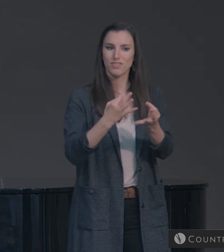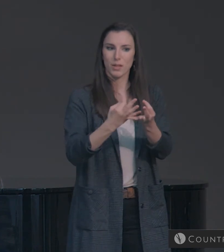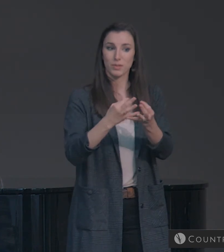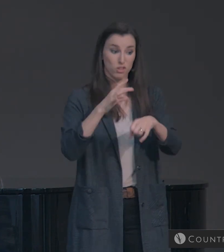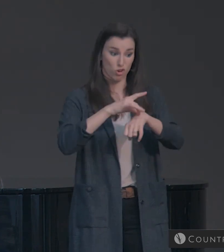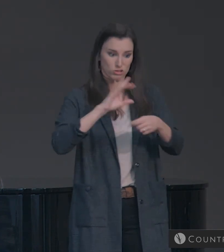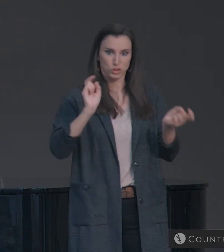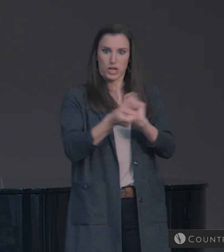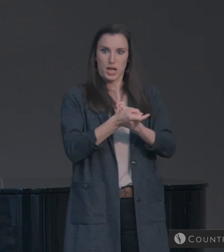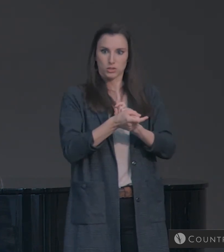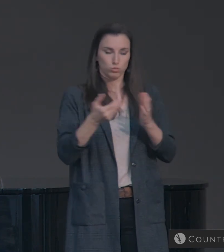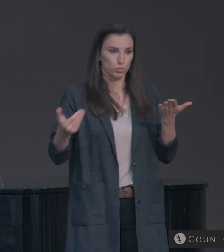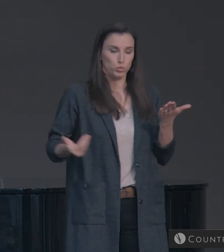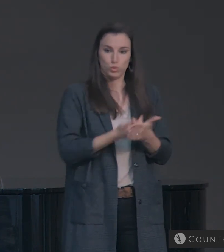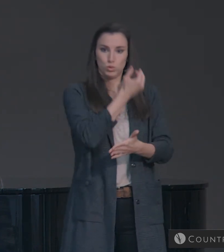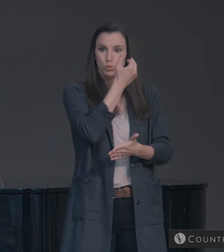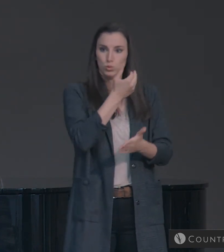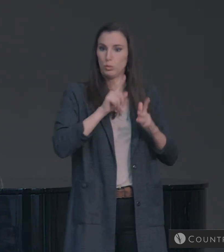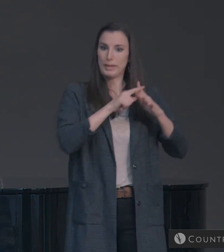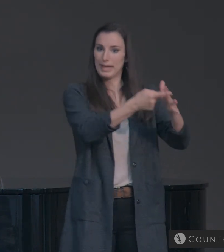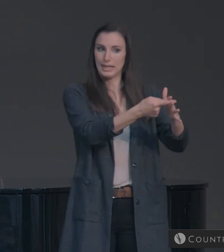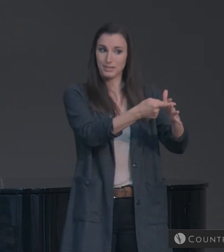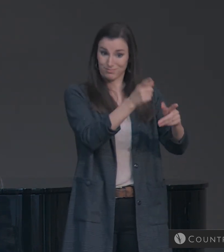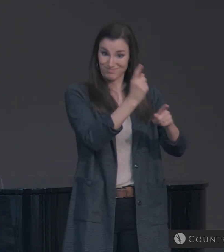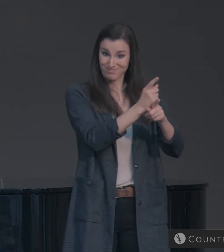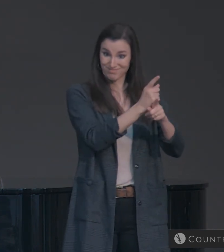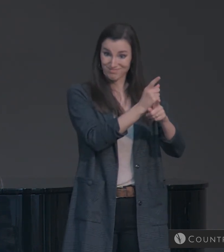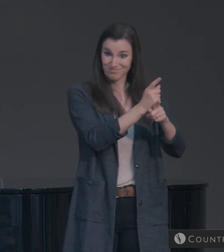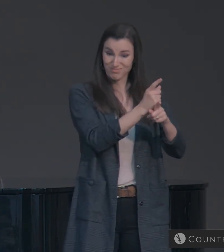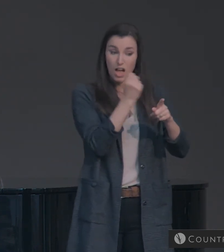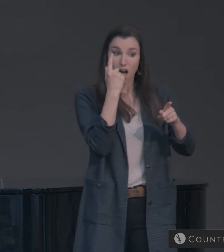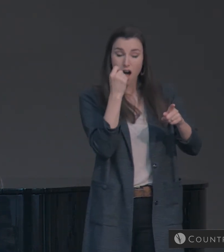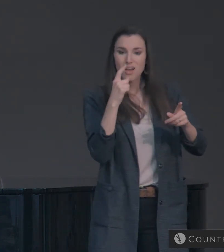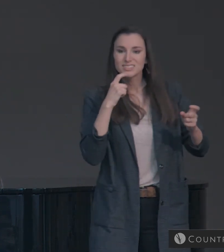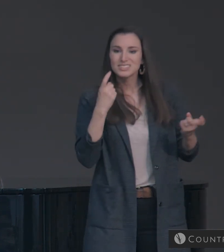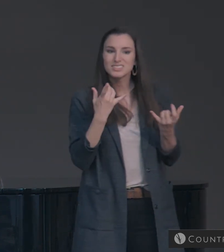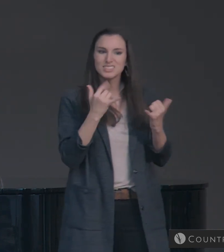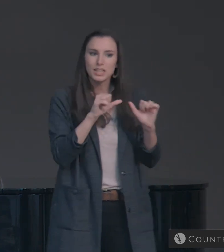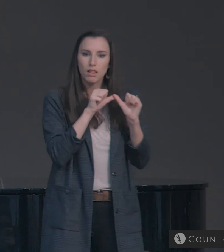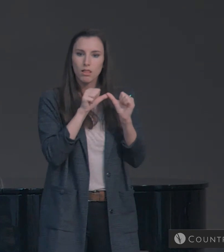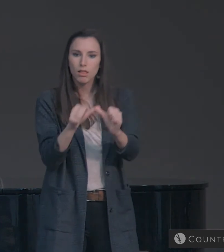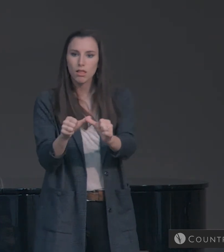New start. But sin still remained.